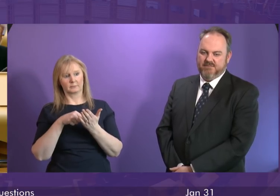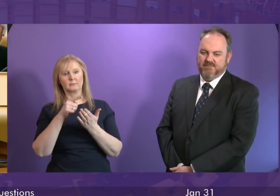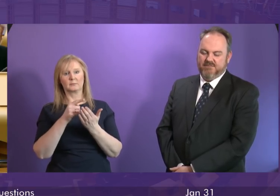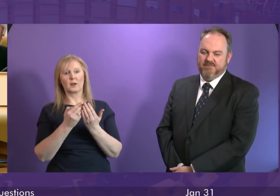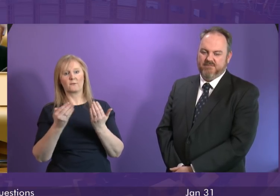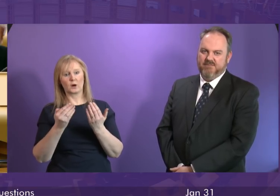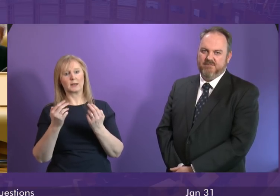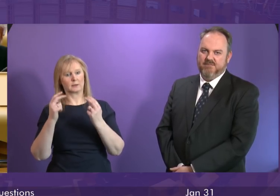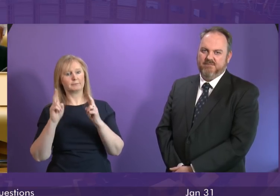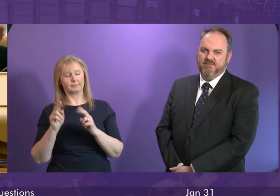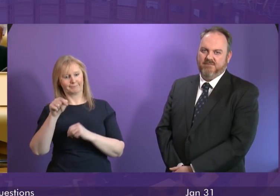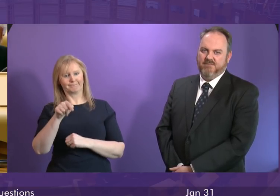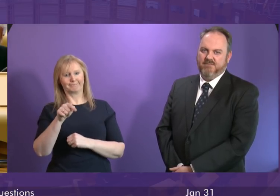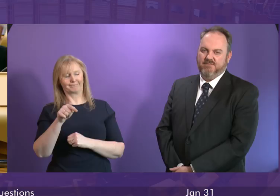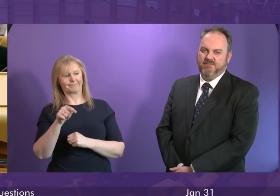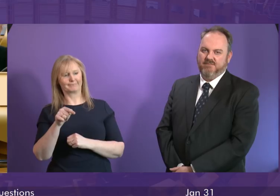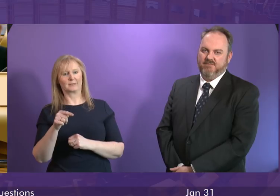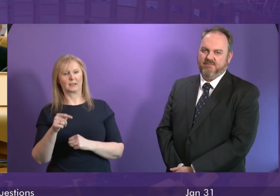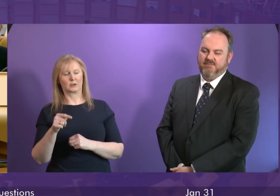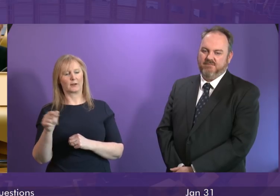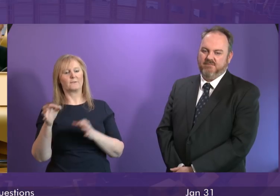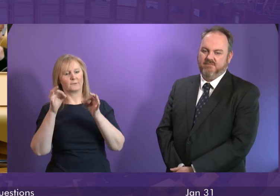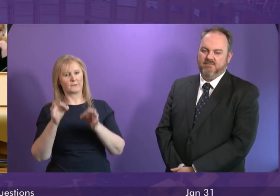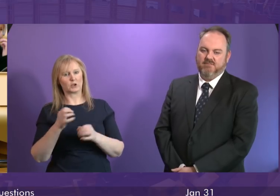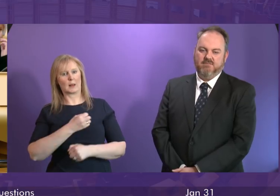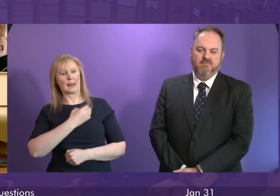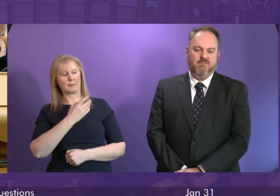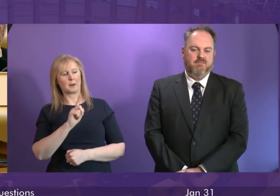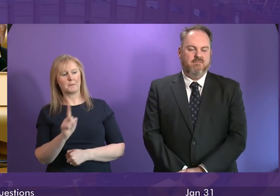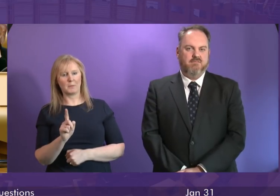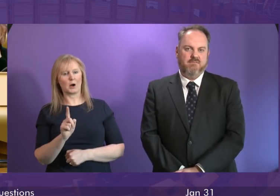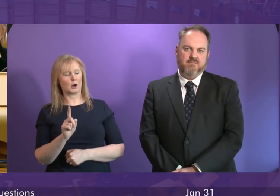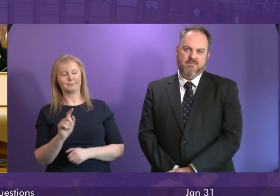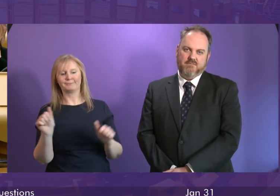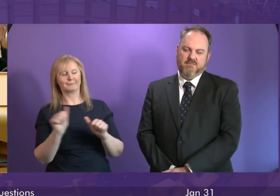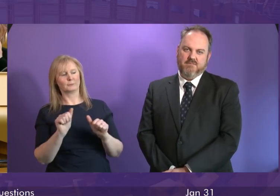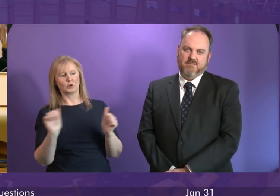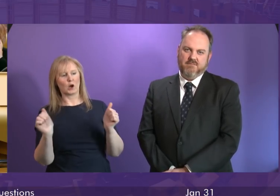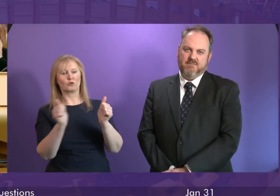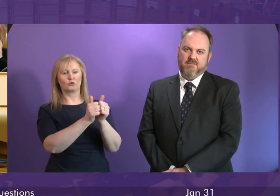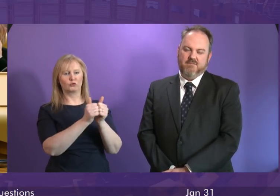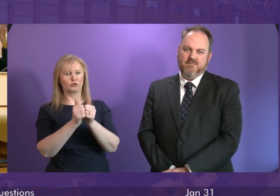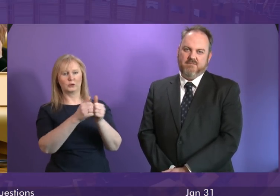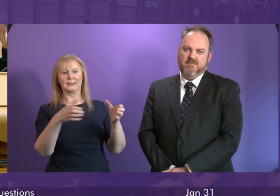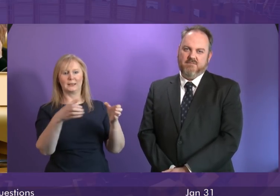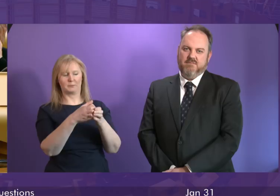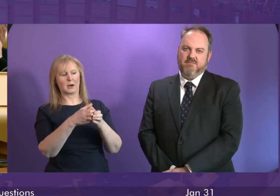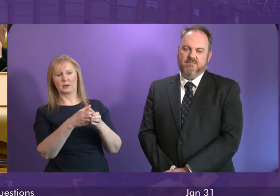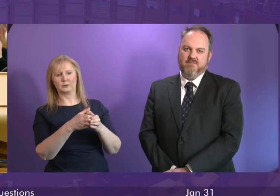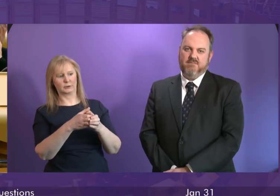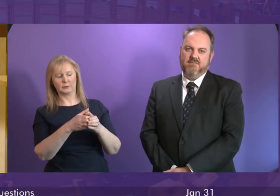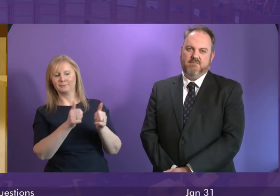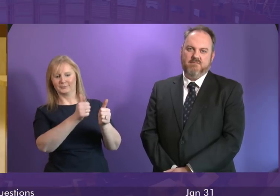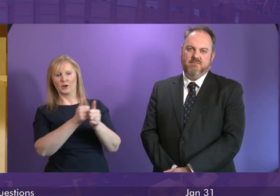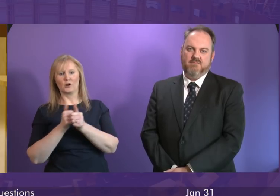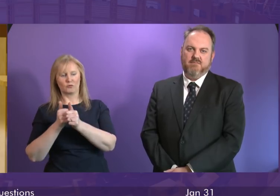bencher we assumed it was an official labour proposal but they can't even get their act together to agree with each other on the budget let alone agree with anybody